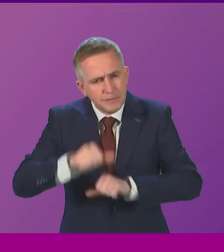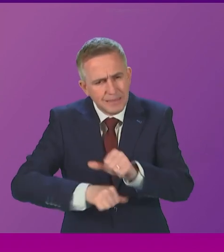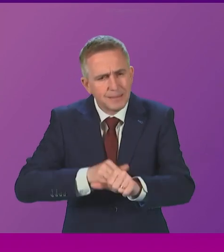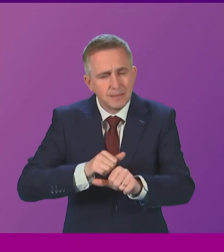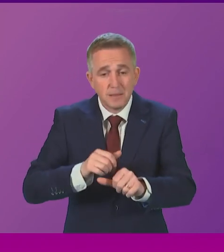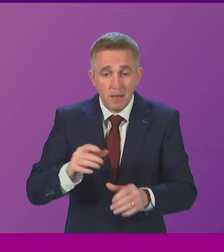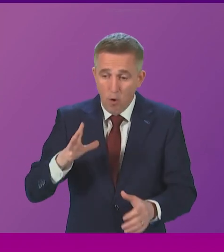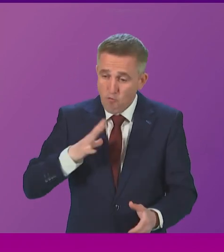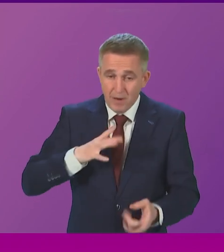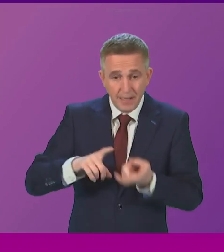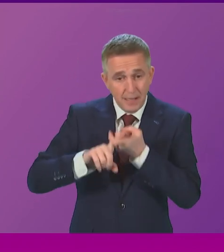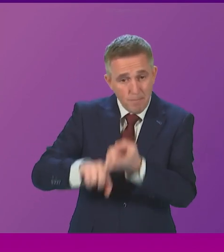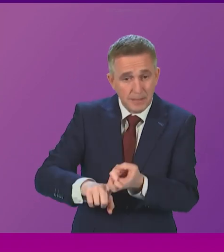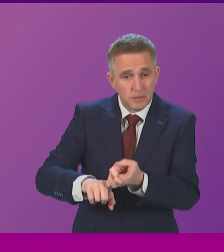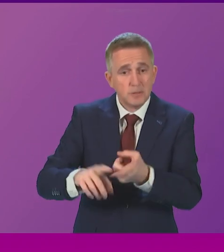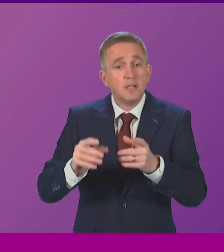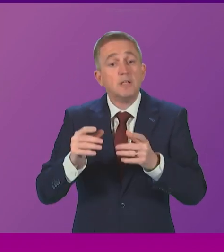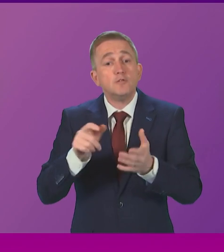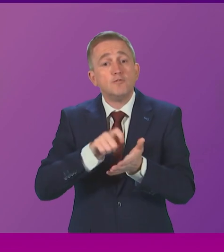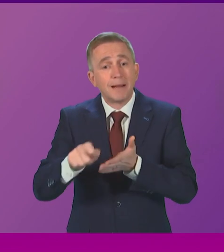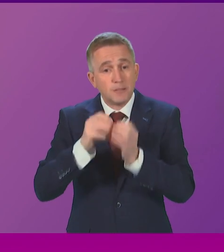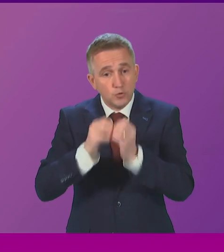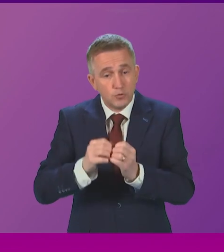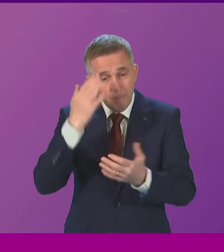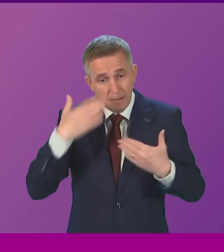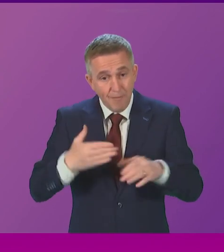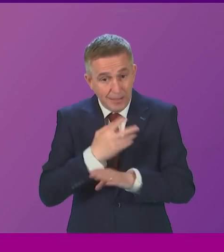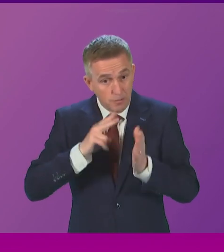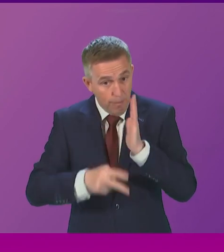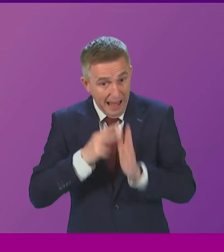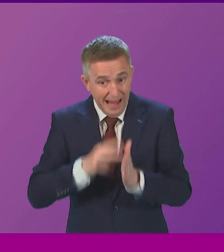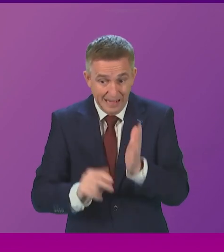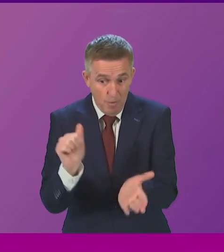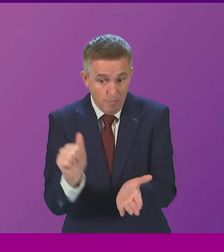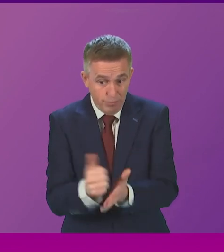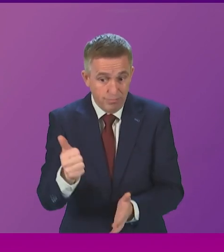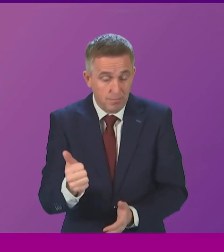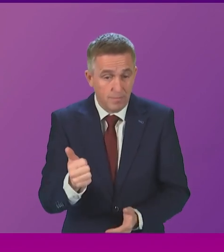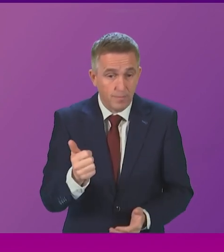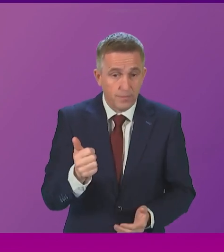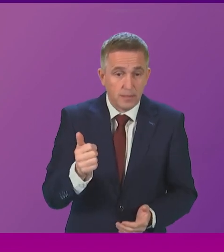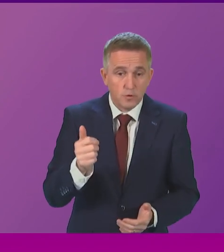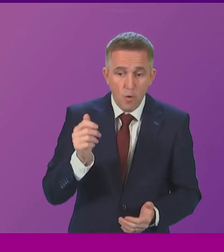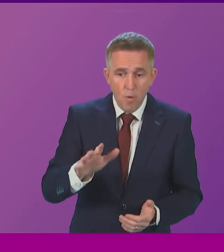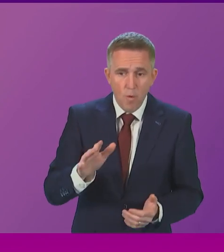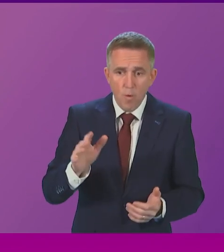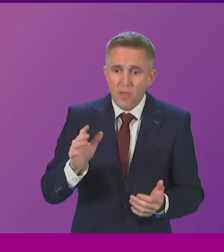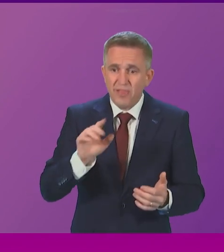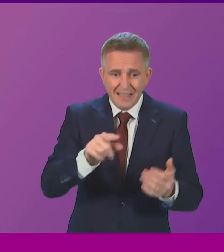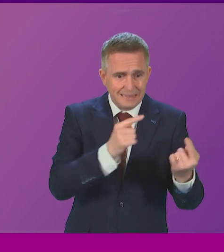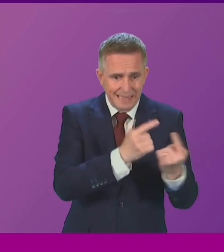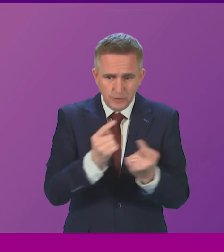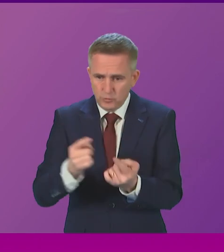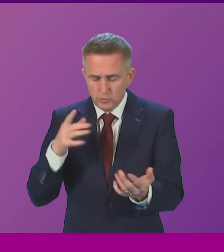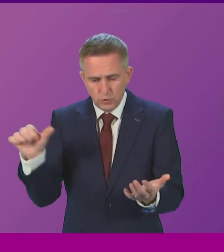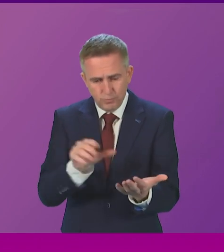commitment to the student mental health action plan, which will be forthcoming very soon. And my own perspective is that we should not disaggregate these issues too much. But